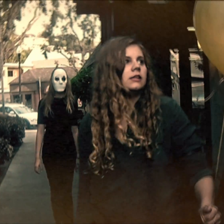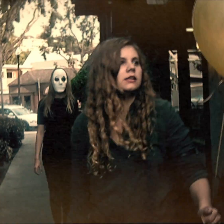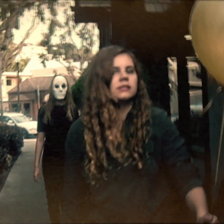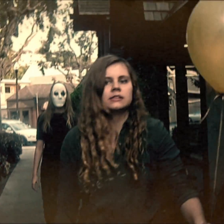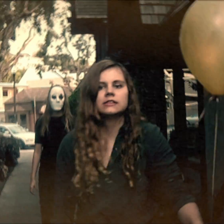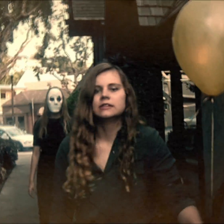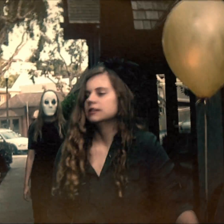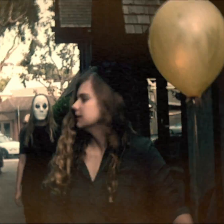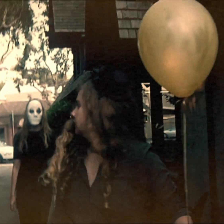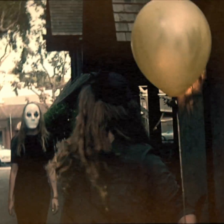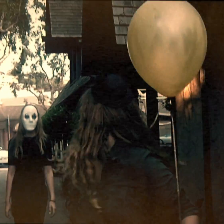should